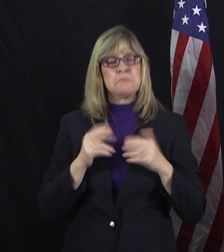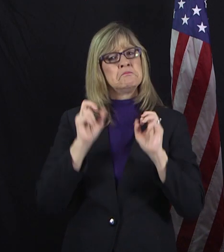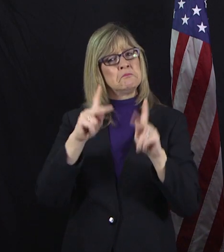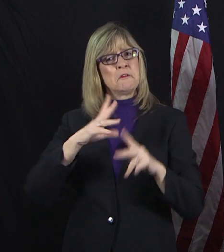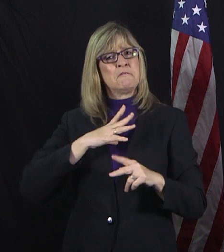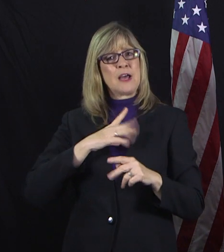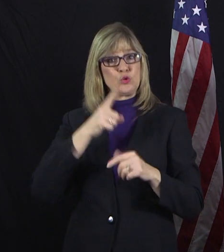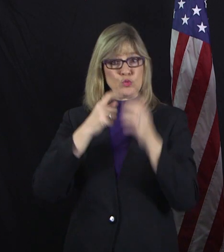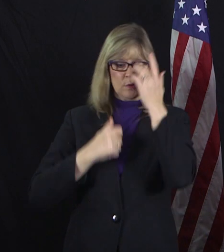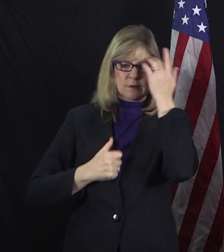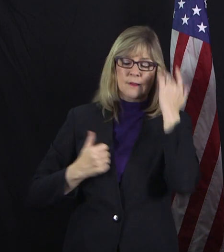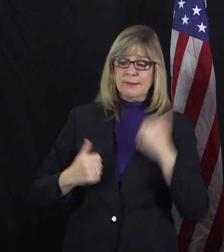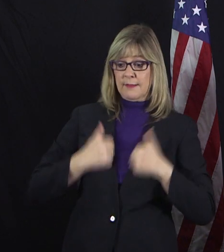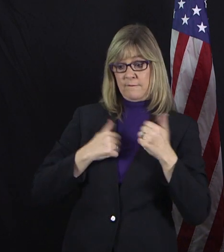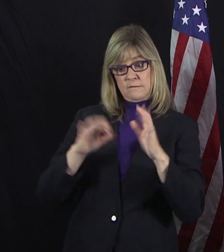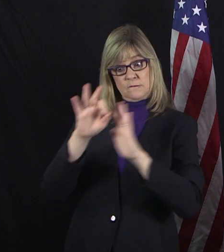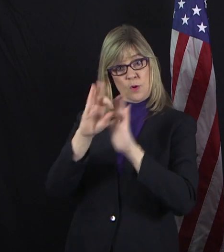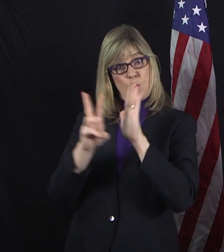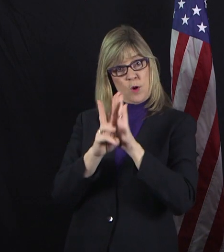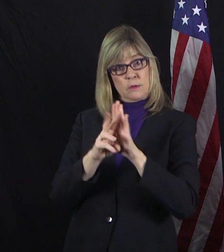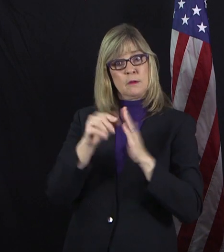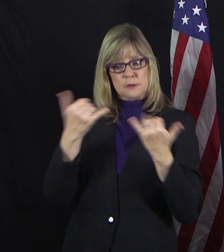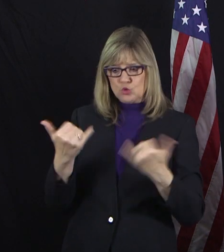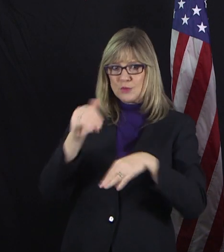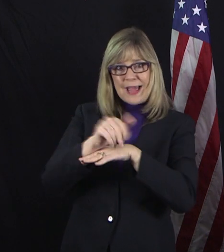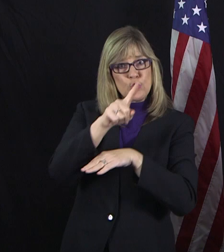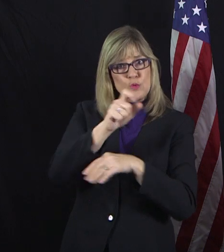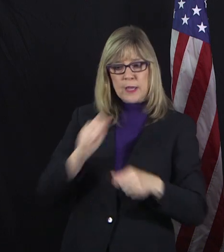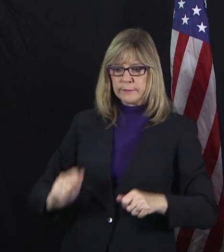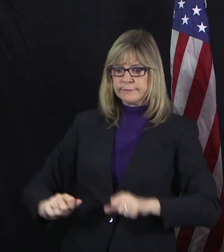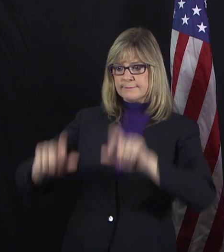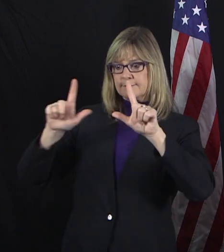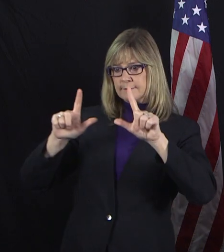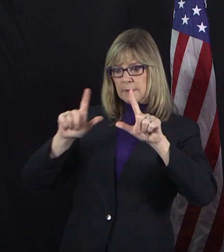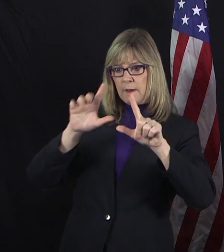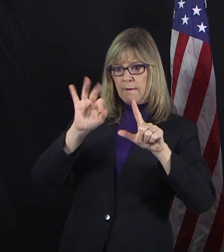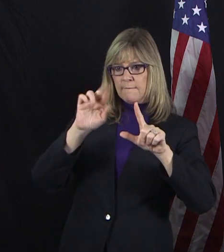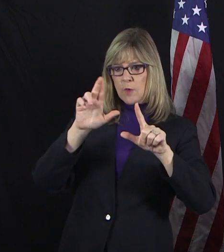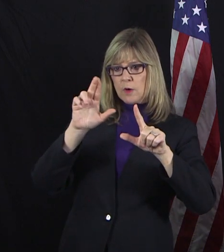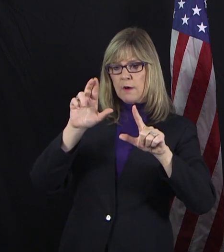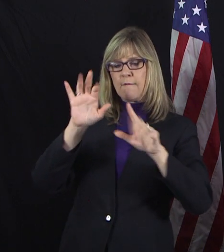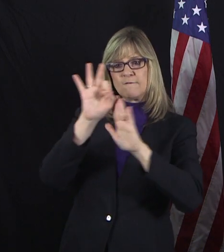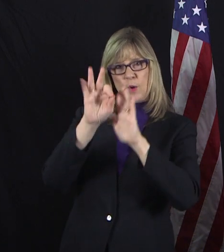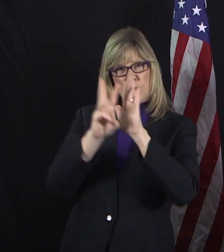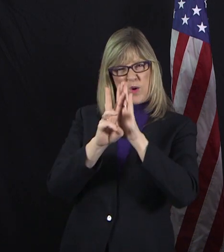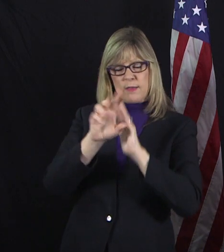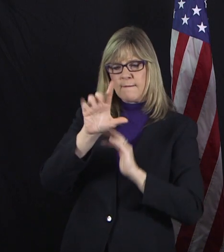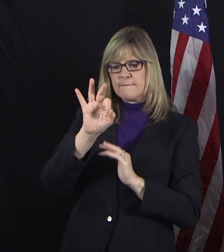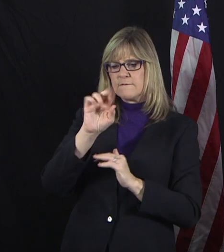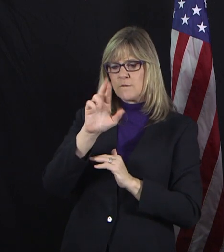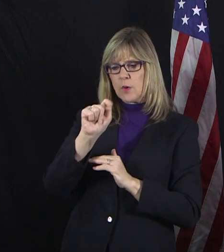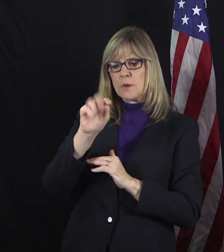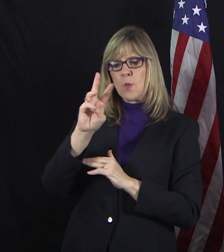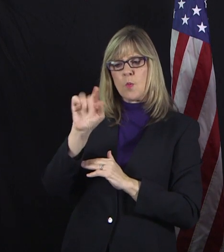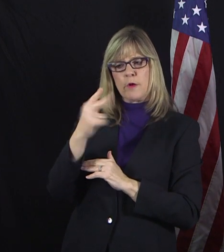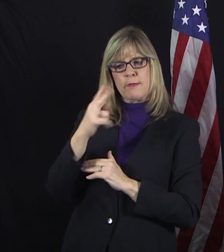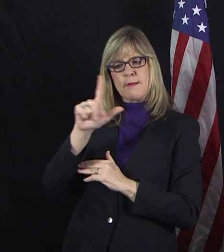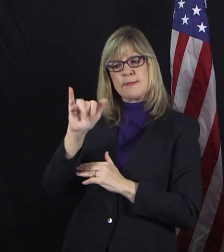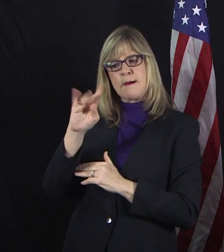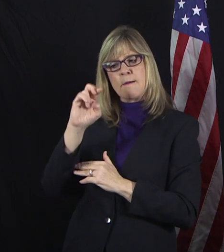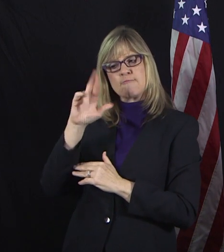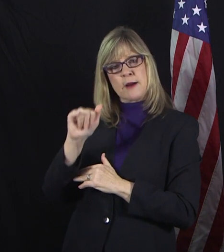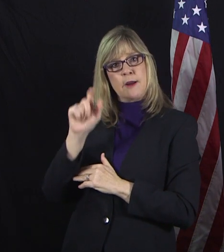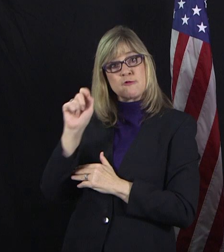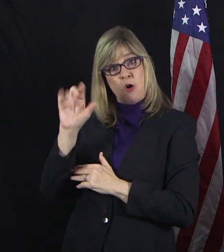Fort Worth. You can get one tonight by going to fortworthlibrary.org. You don't need the physical card and you can start using these